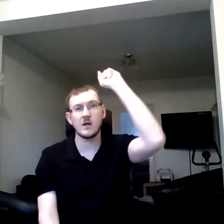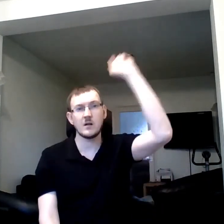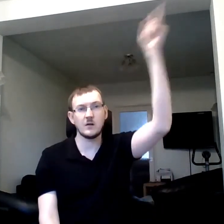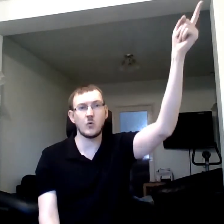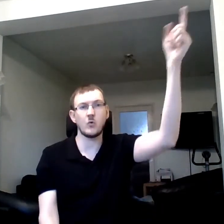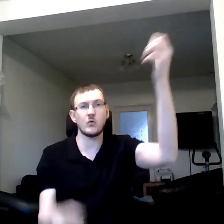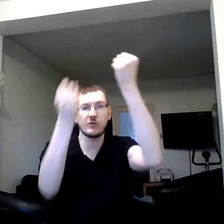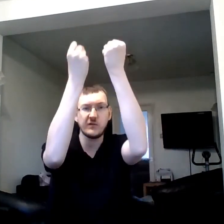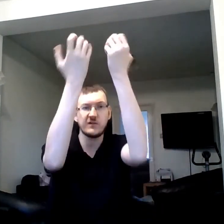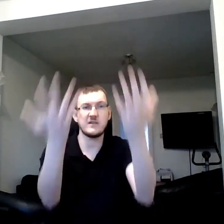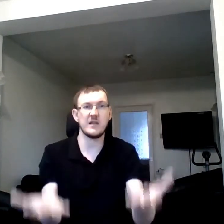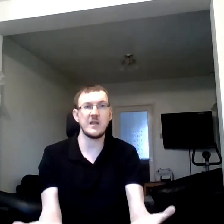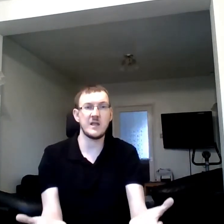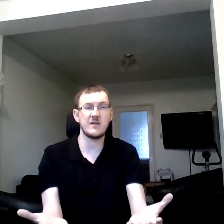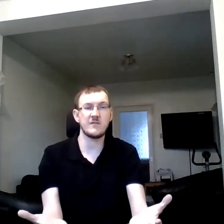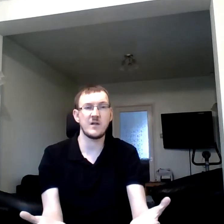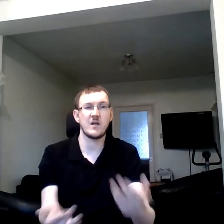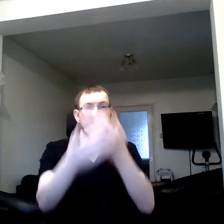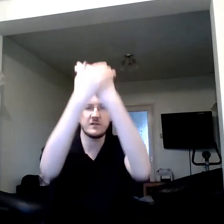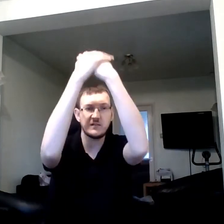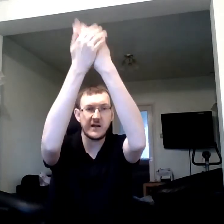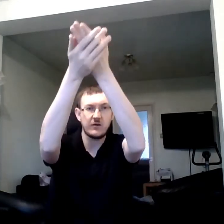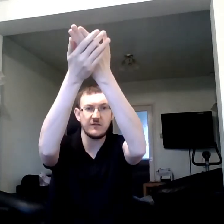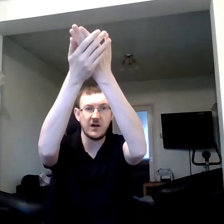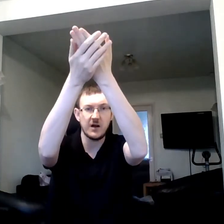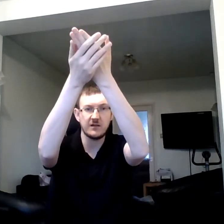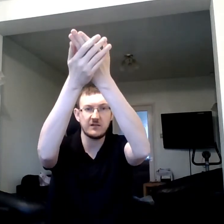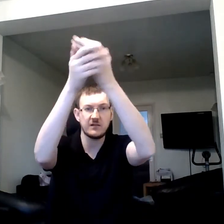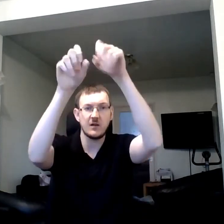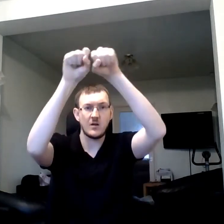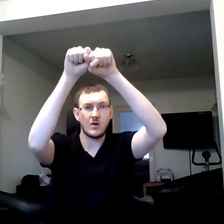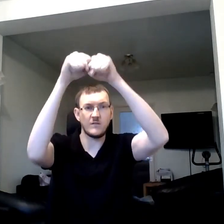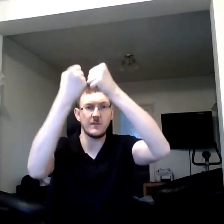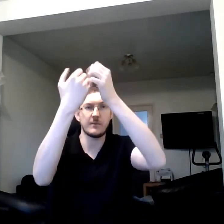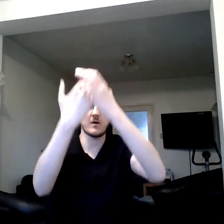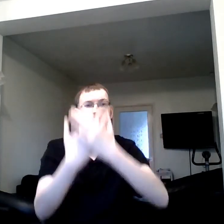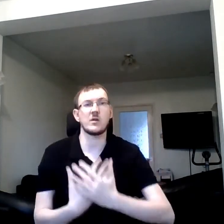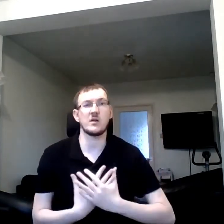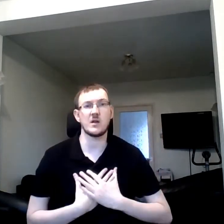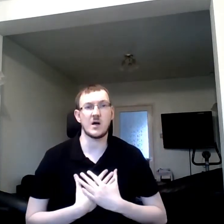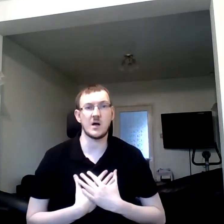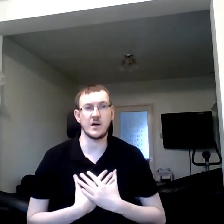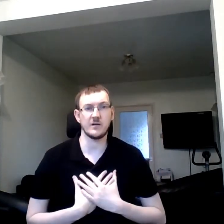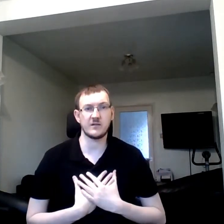Lord receive the sacrifice of a broken heart.